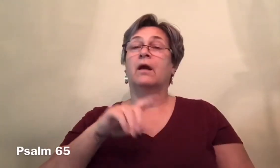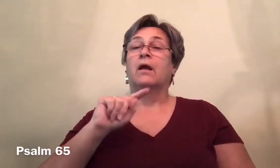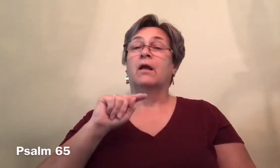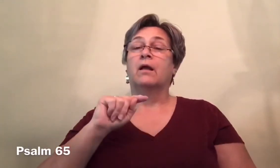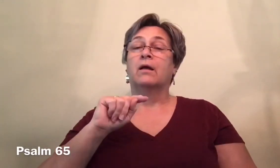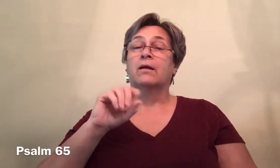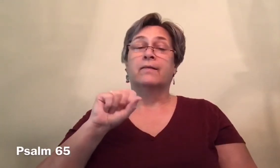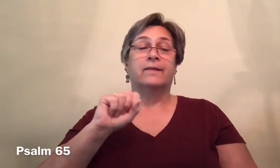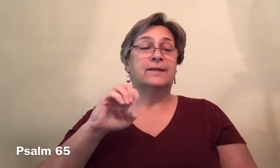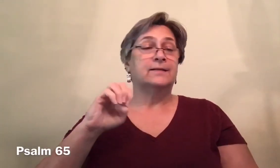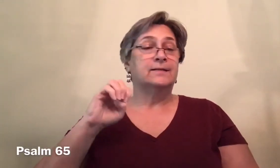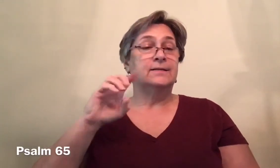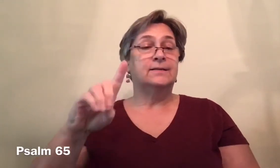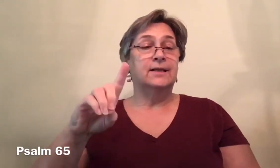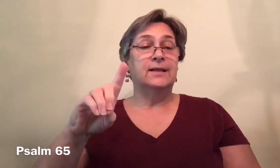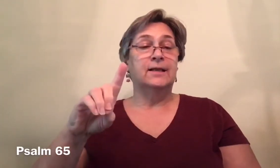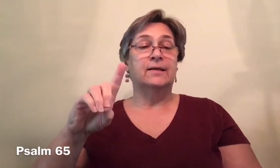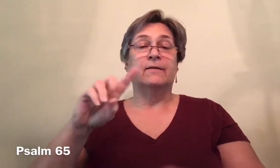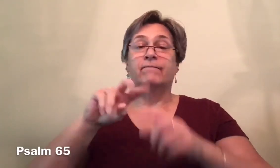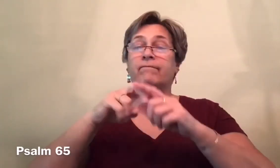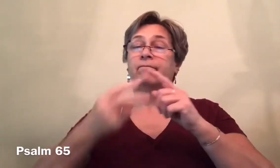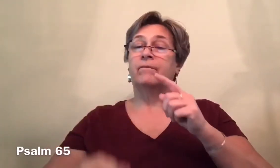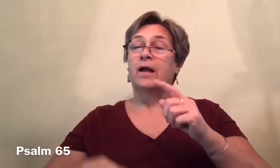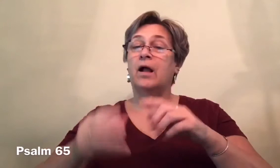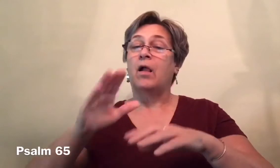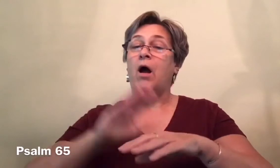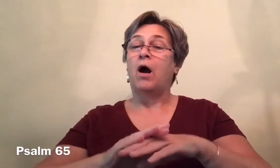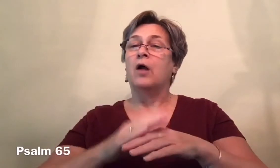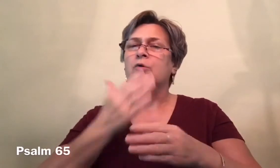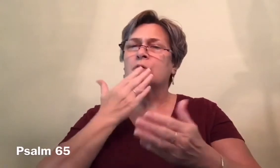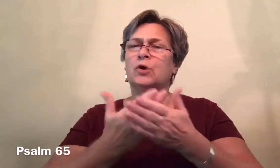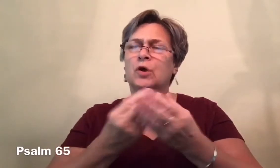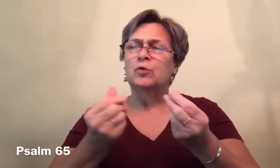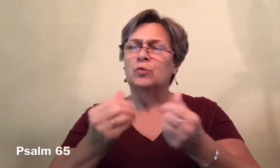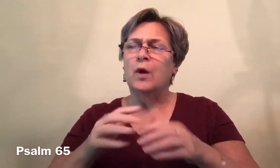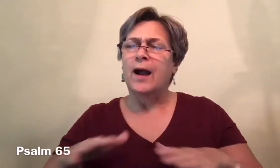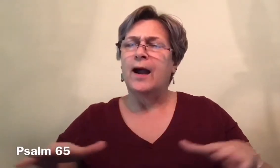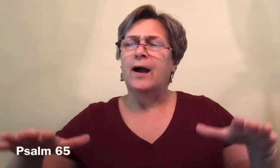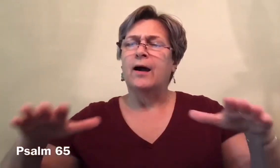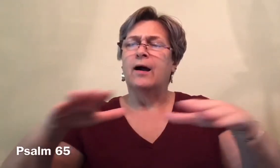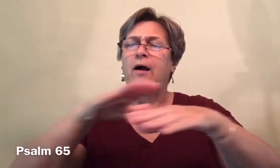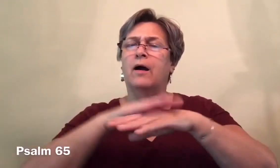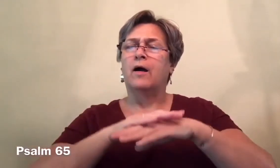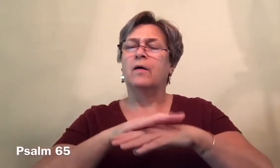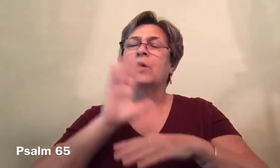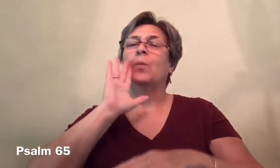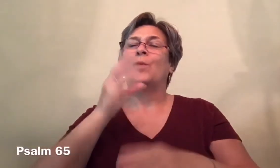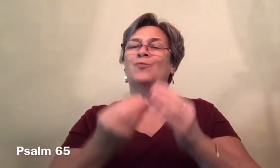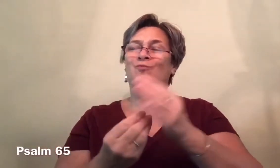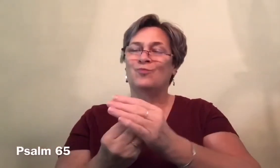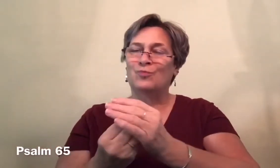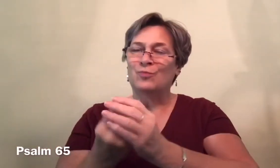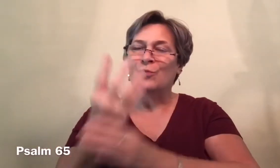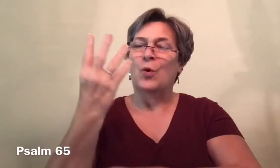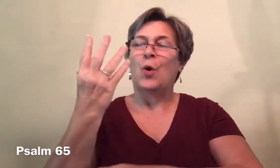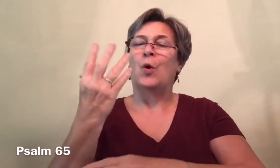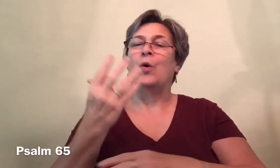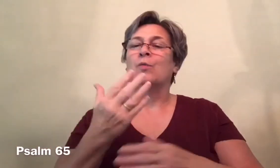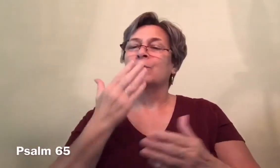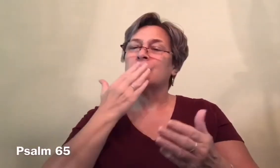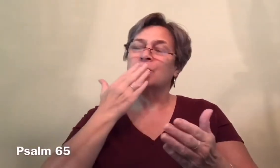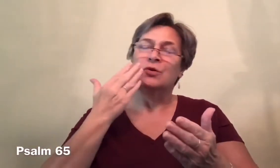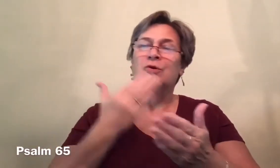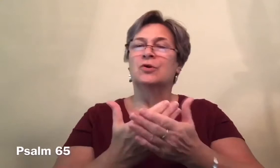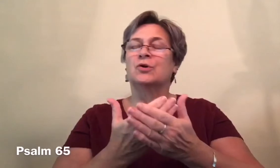Response? The seed that falls on good ground will yield a